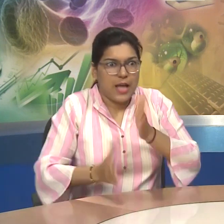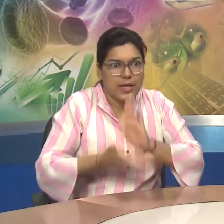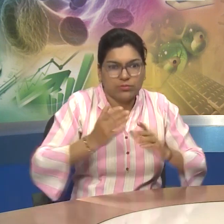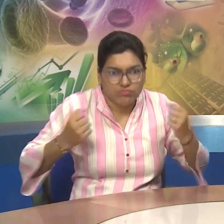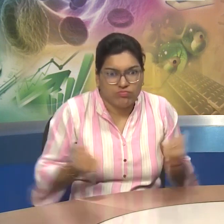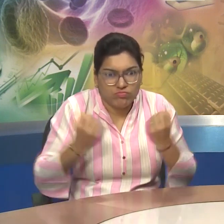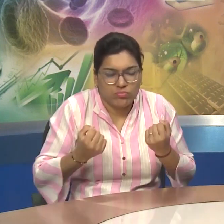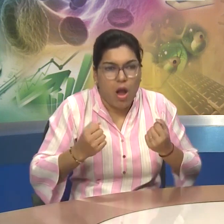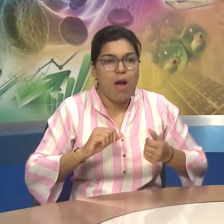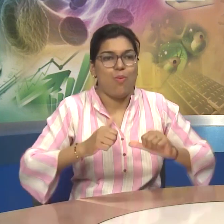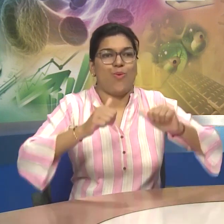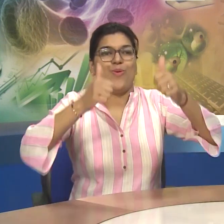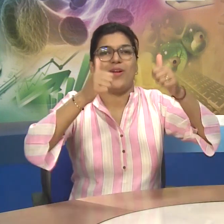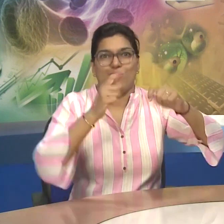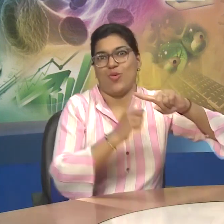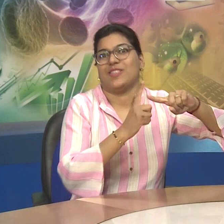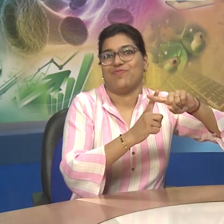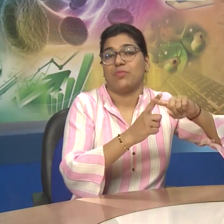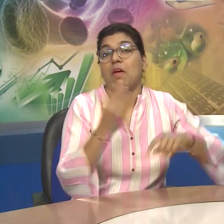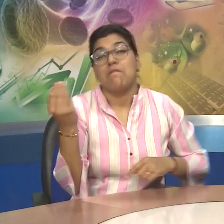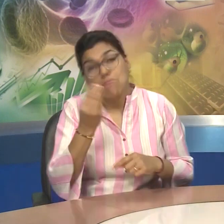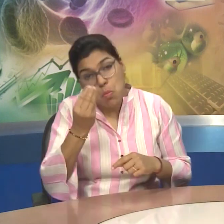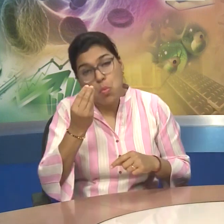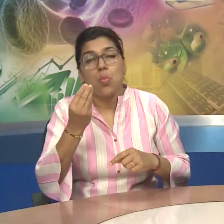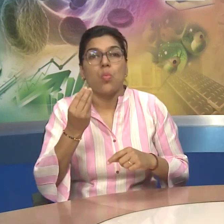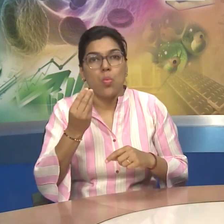And Keep them